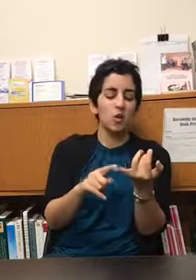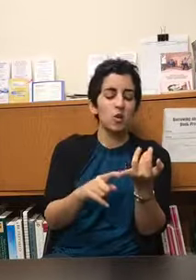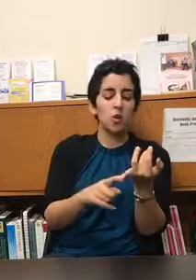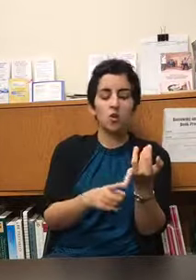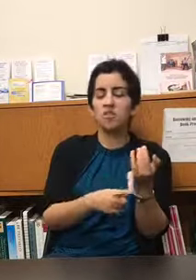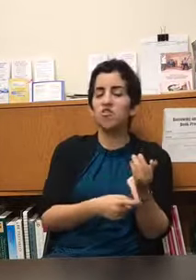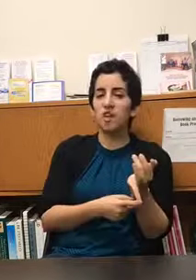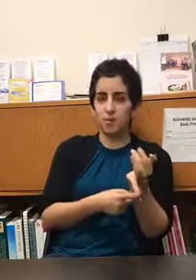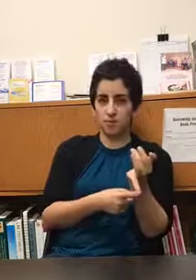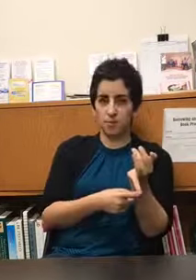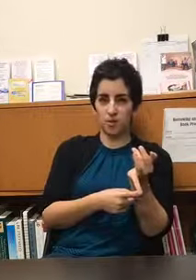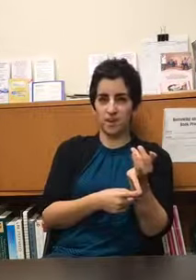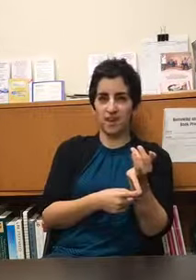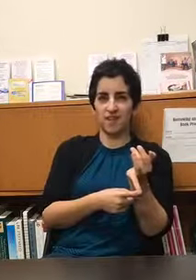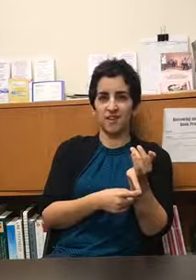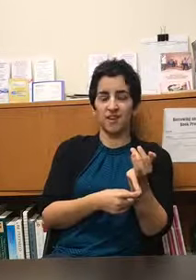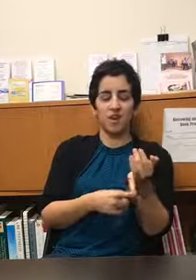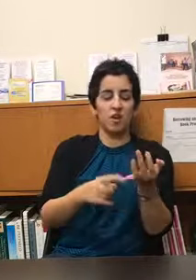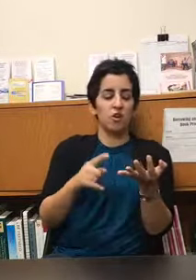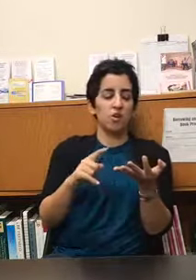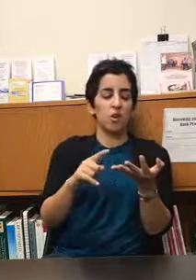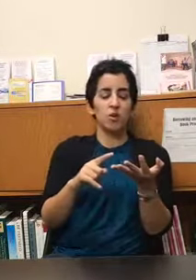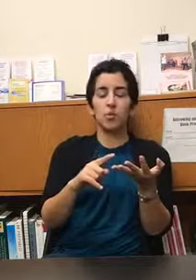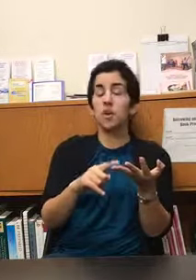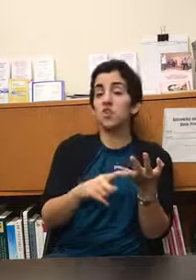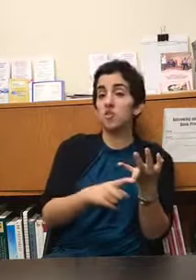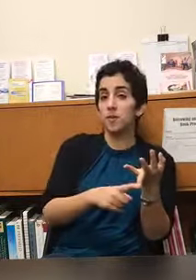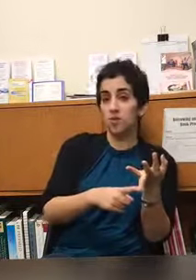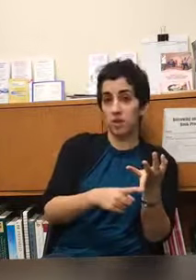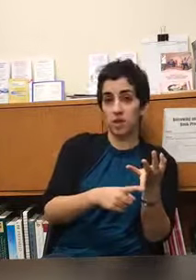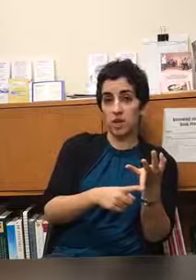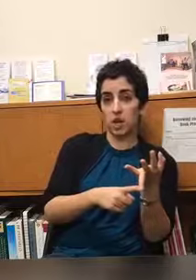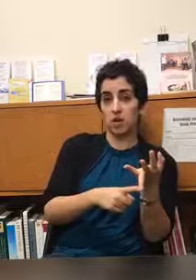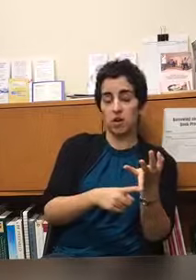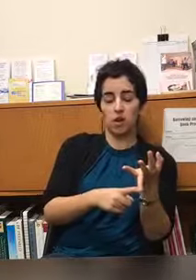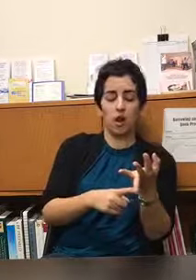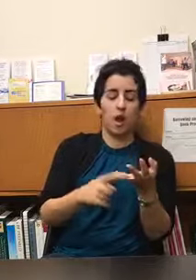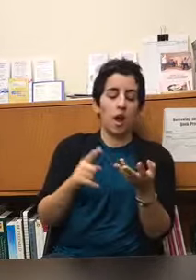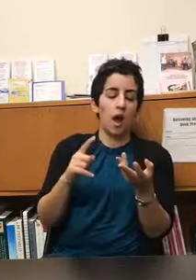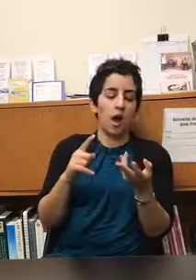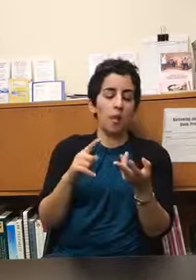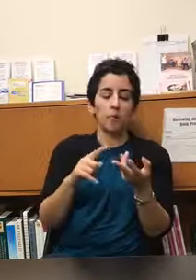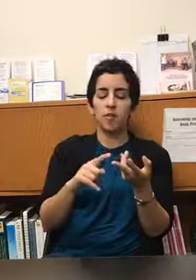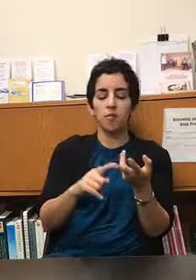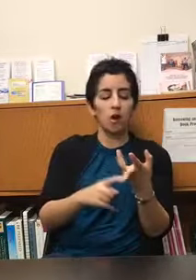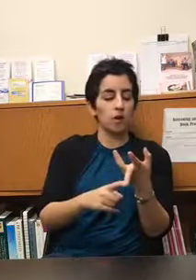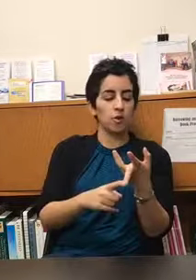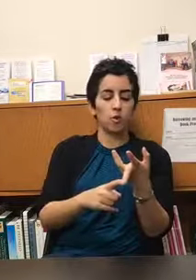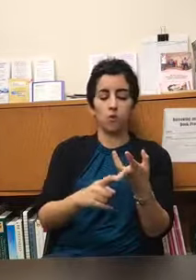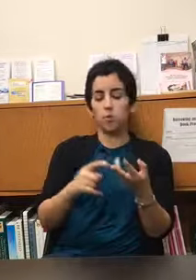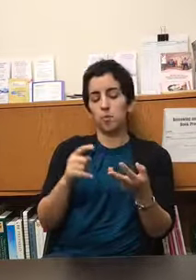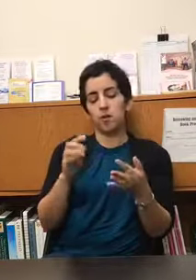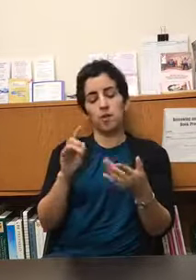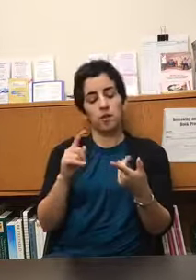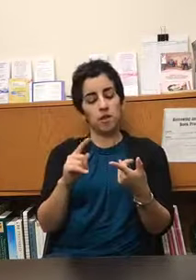notice the shape of the music notice what instruments you hear the volume the